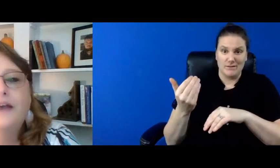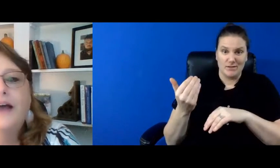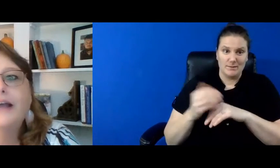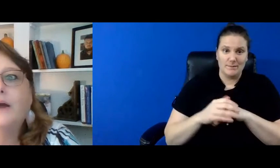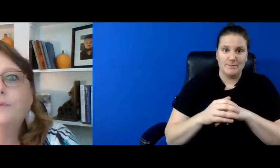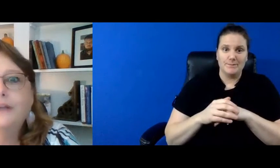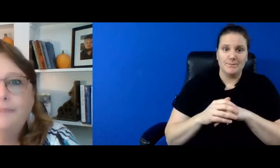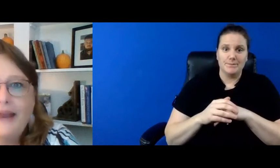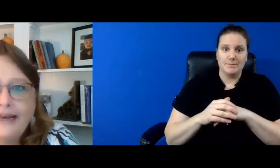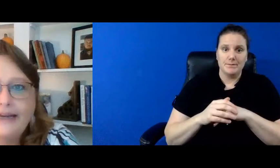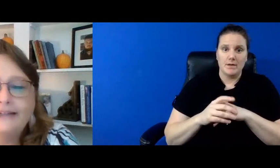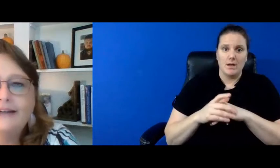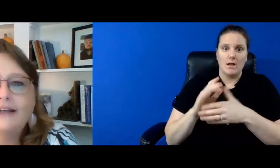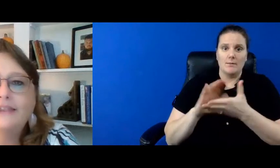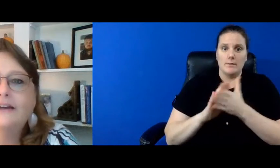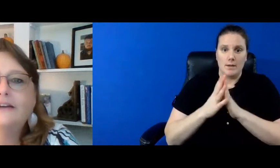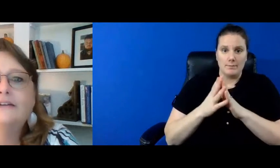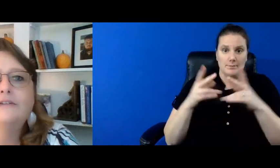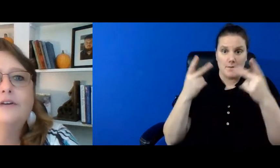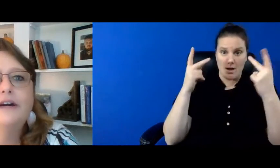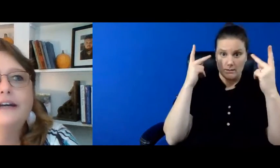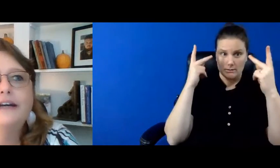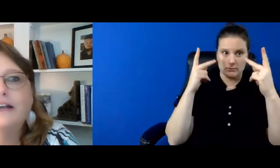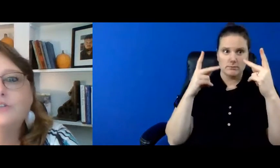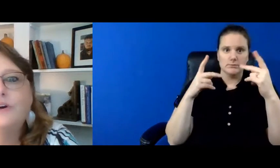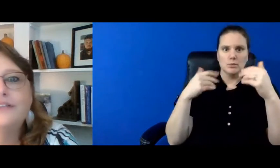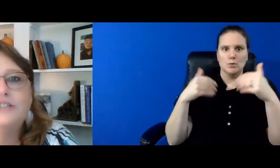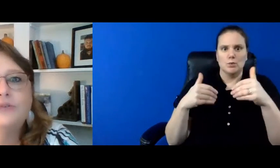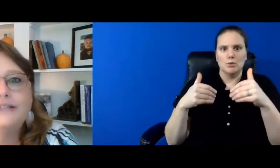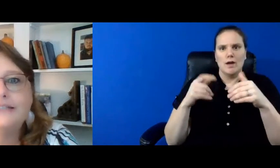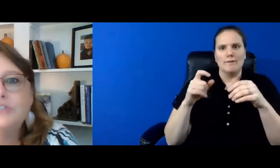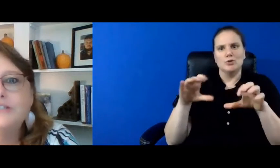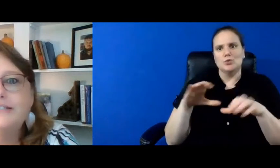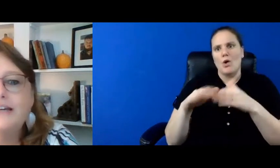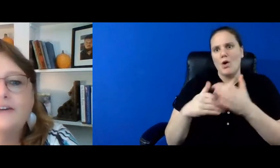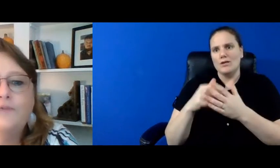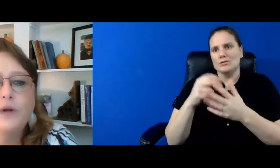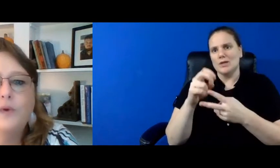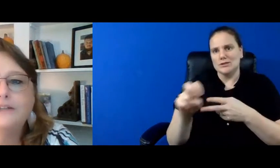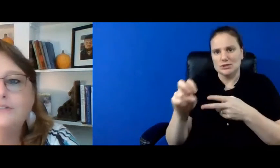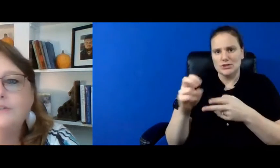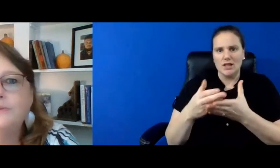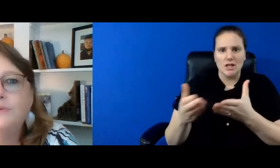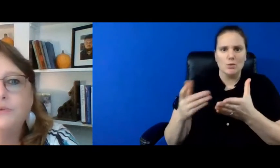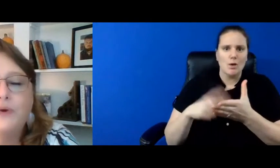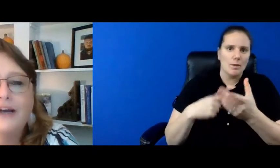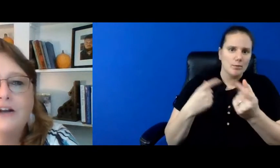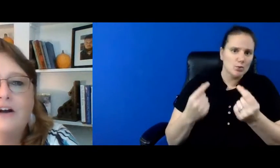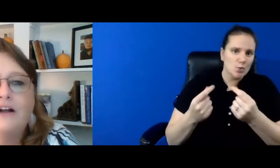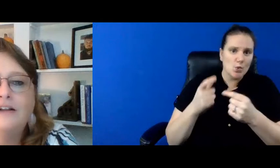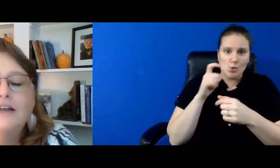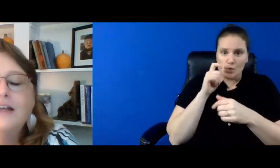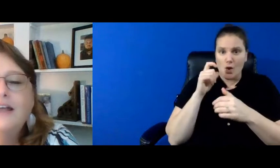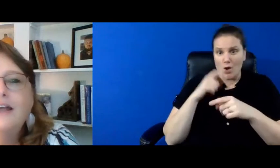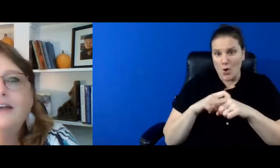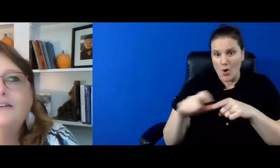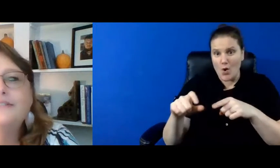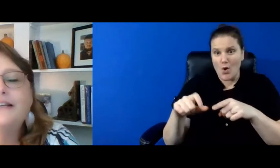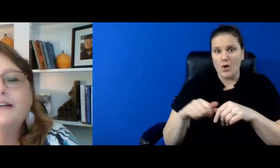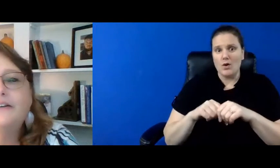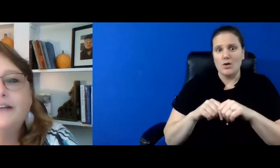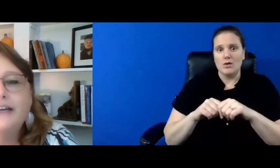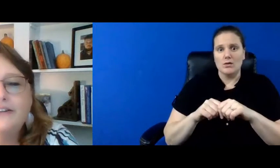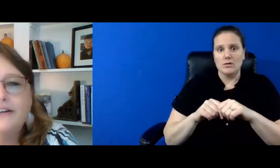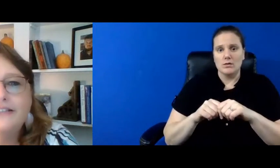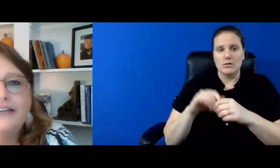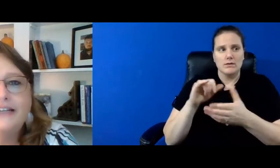um i got really panicked and i thought oh cred i've got to do all this transition stuff what do i do who do i call and